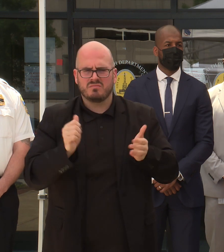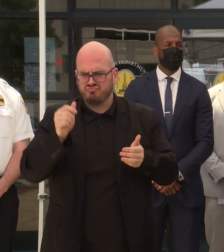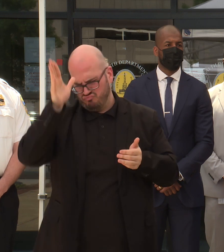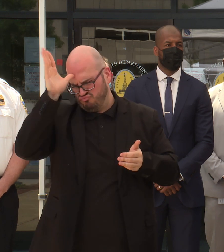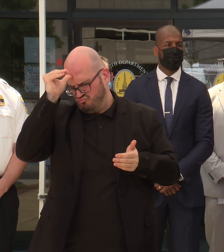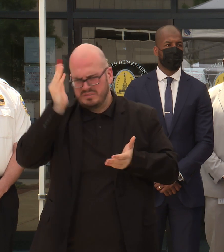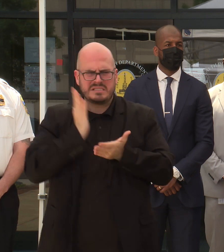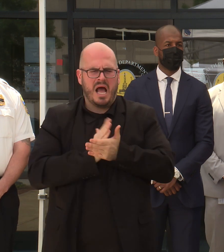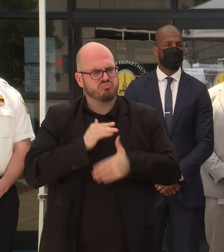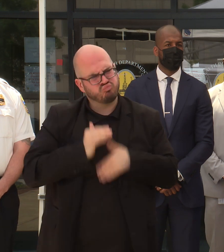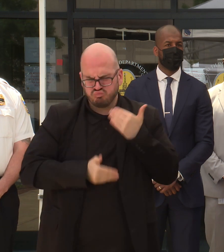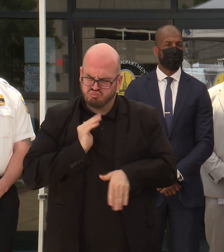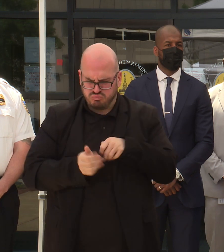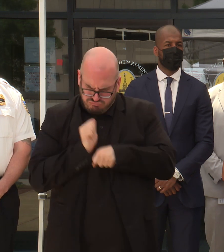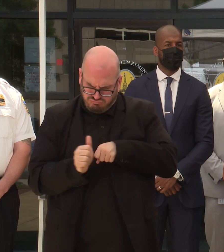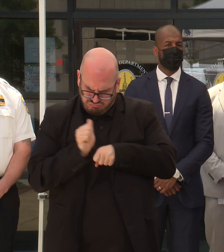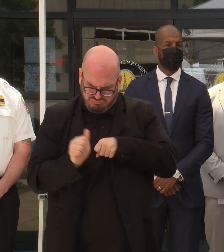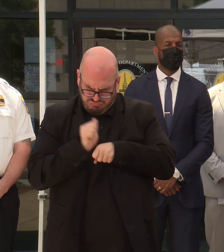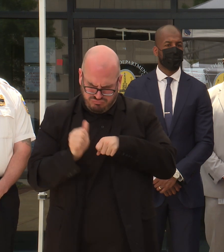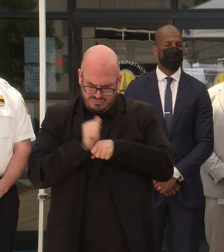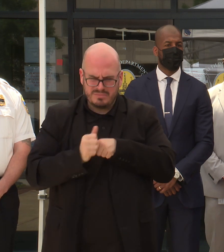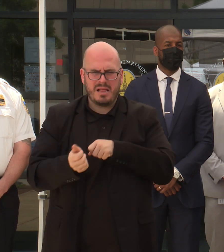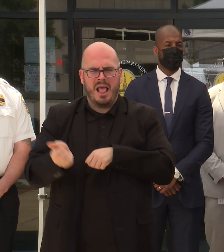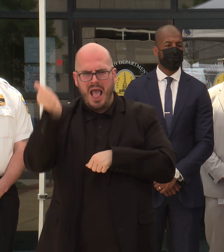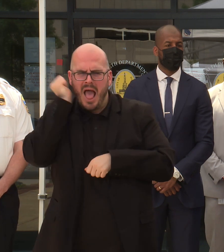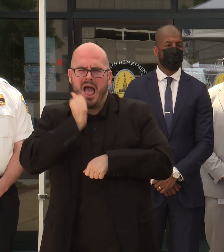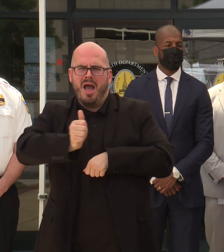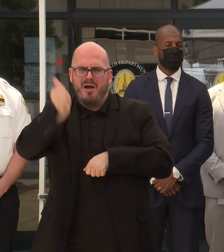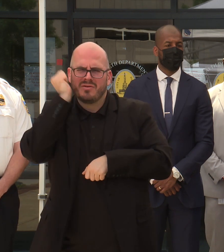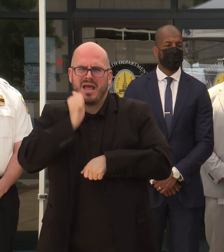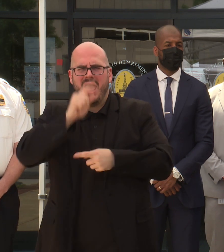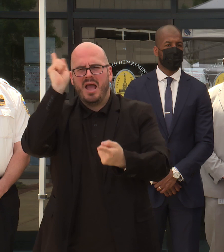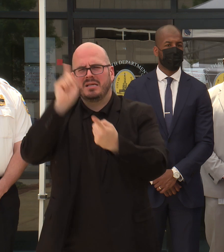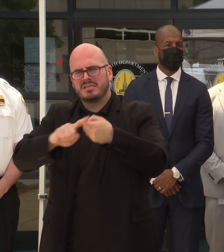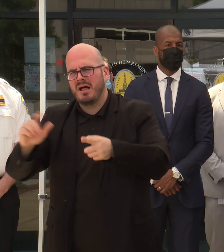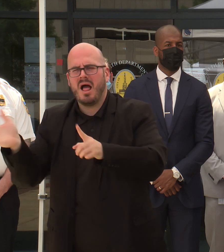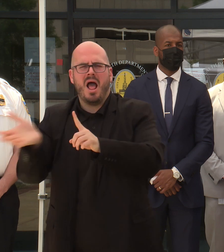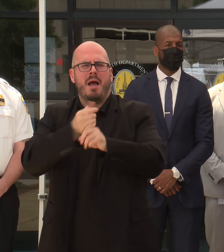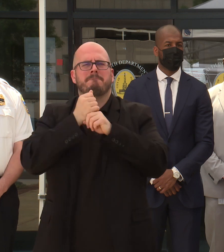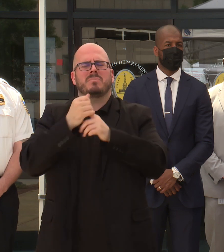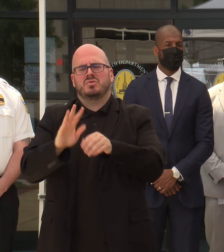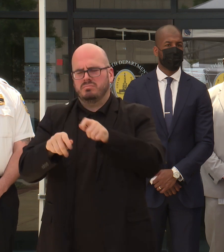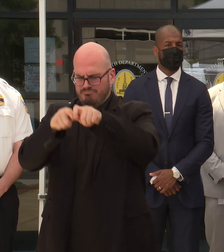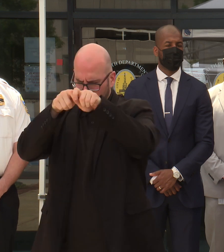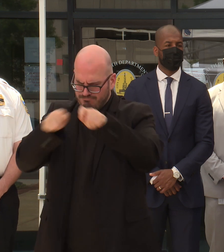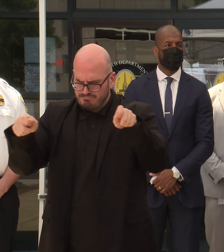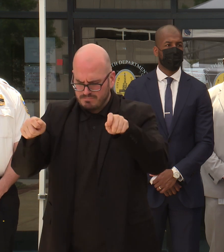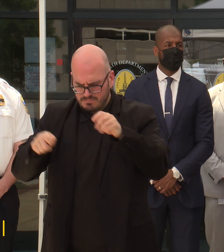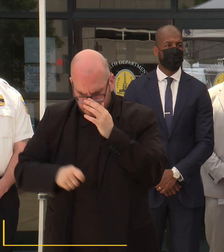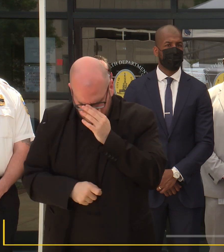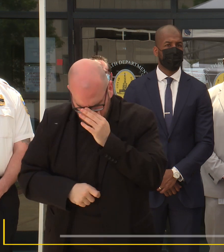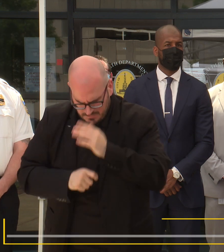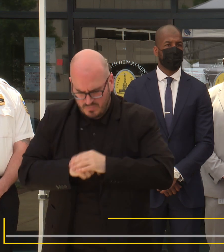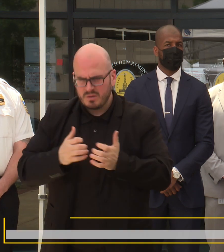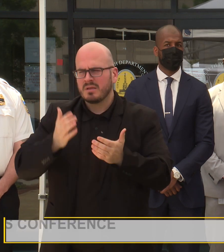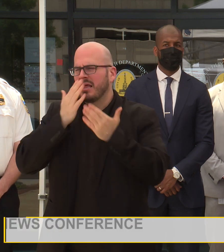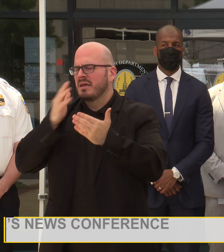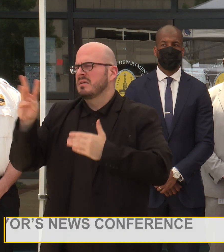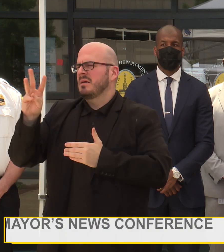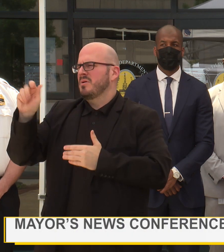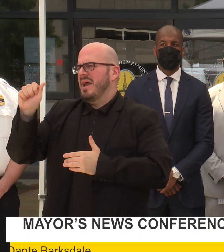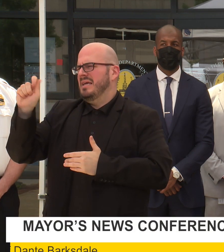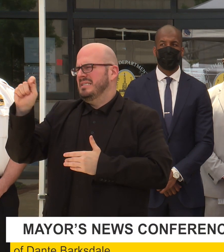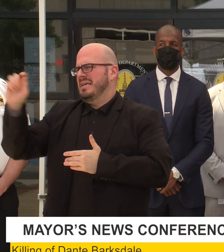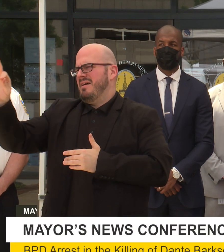with this case and worked every day to bring this case to conclusion. I'd also like to thank the WATF